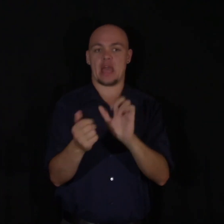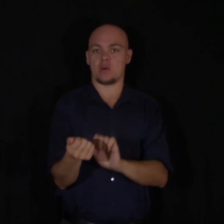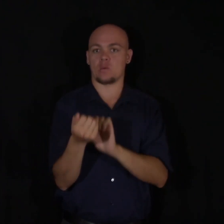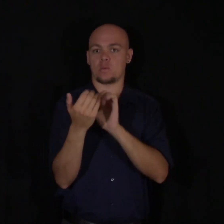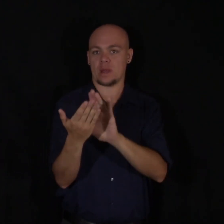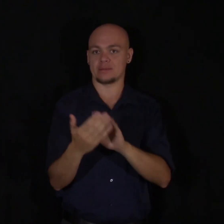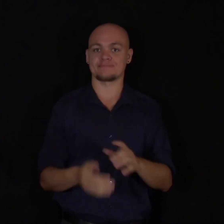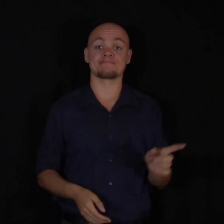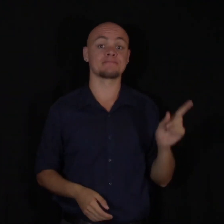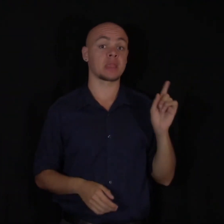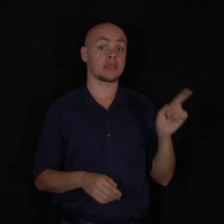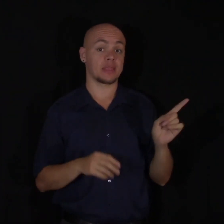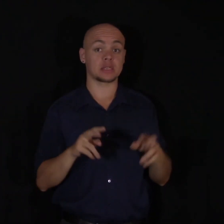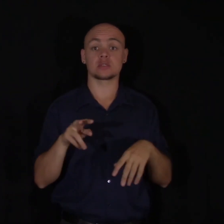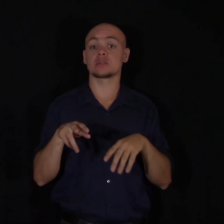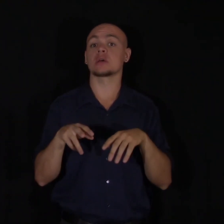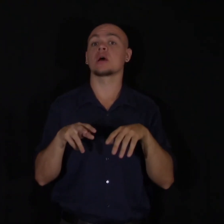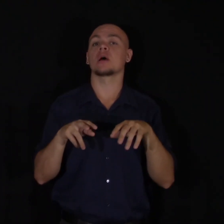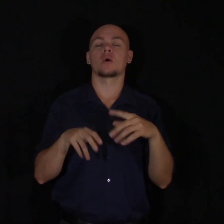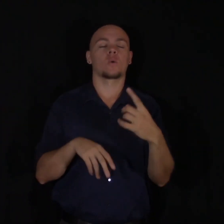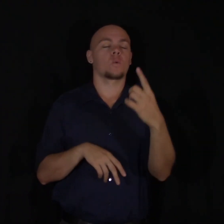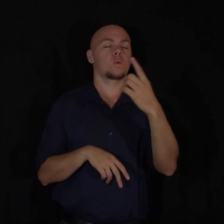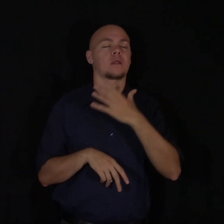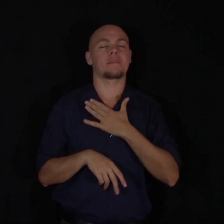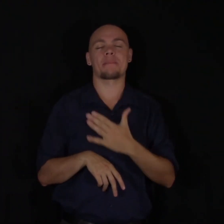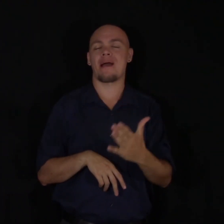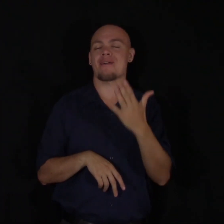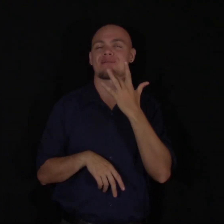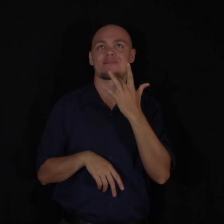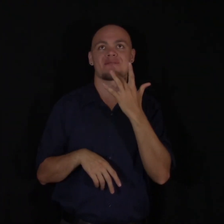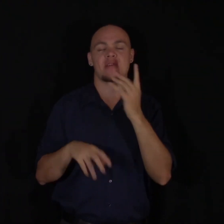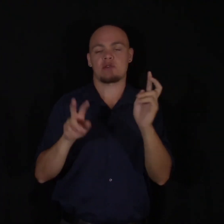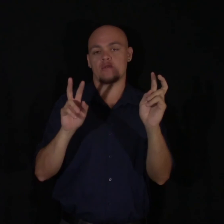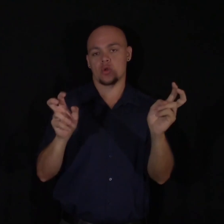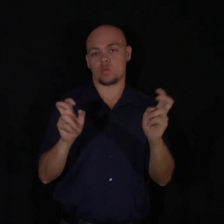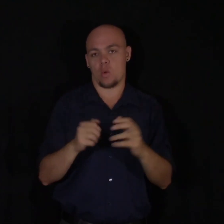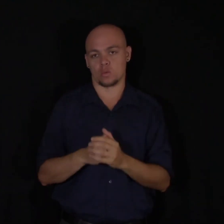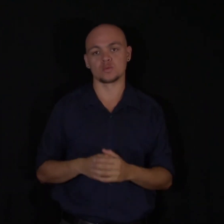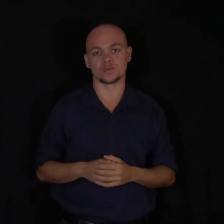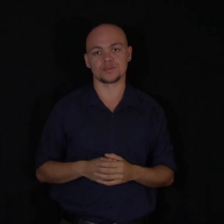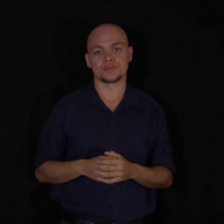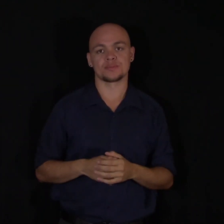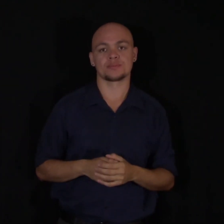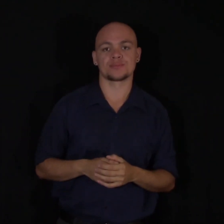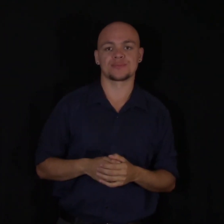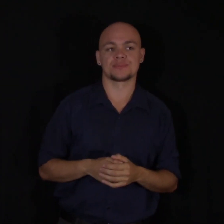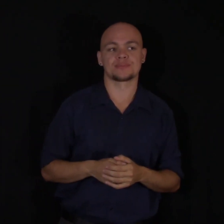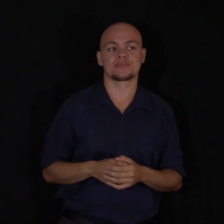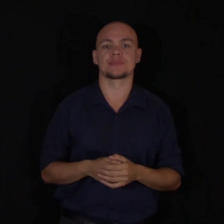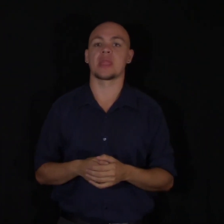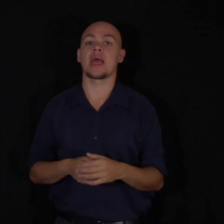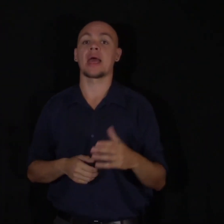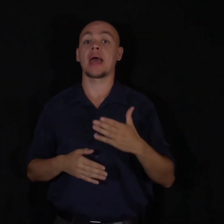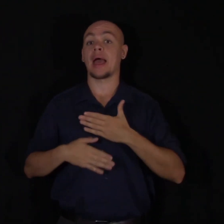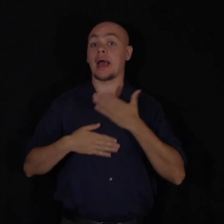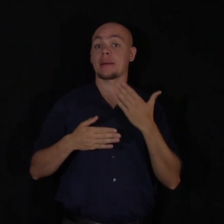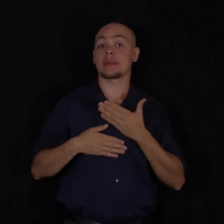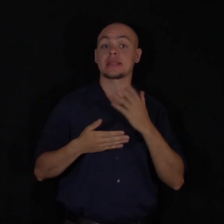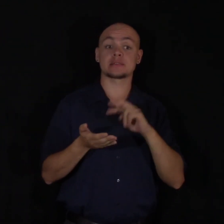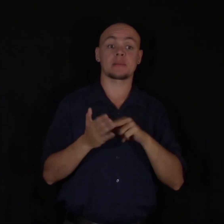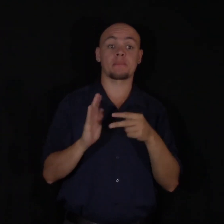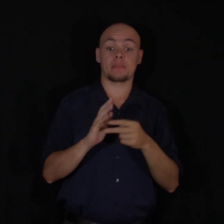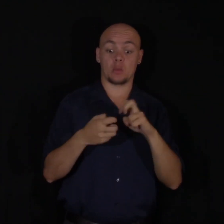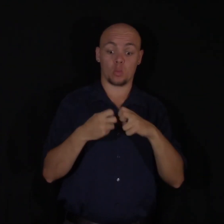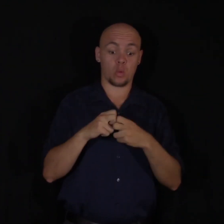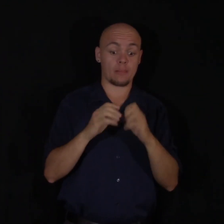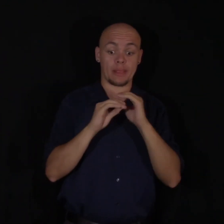This is pretty much one of my favorite quotes in positive psychology. Happiness is not the absence of problems.